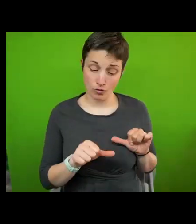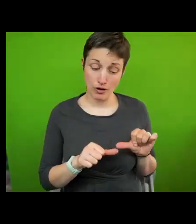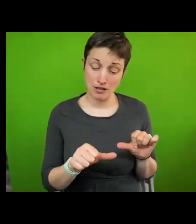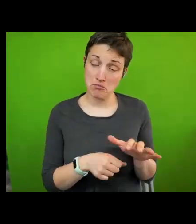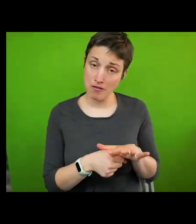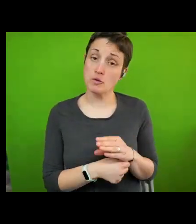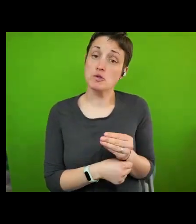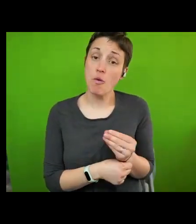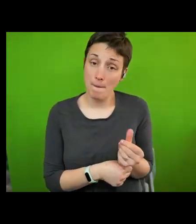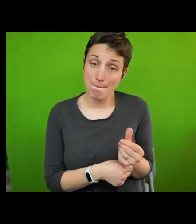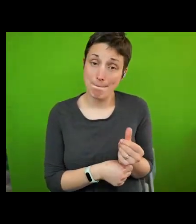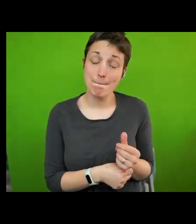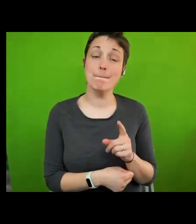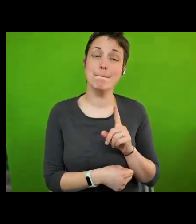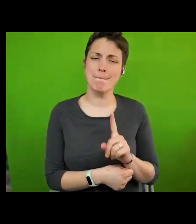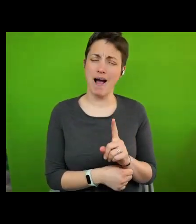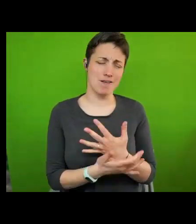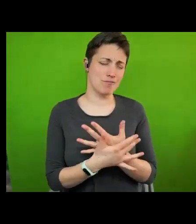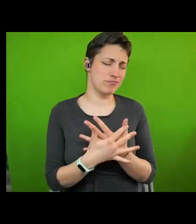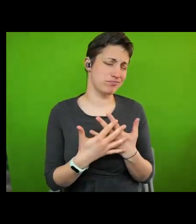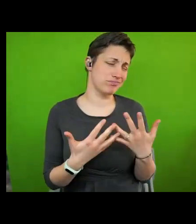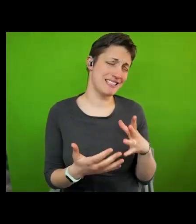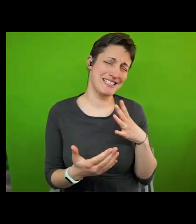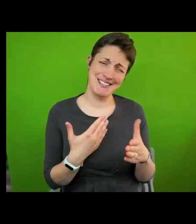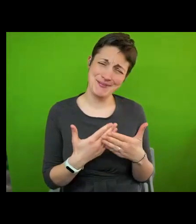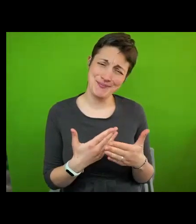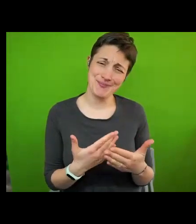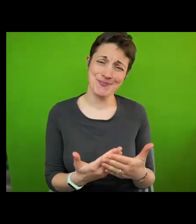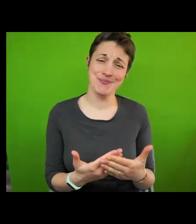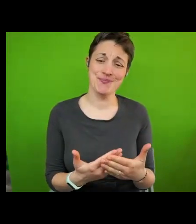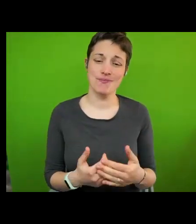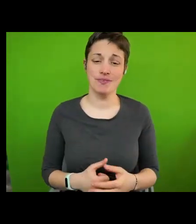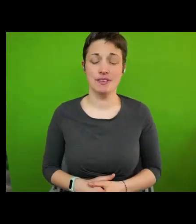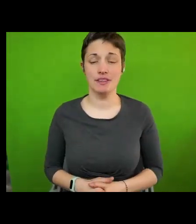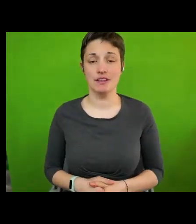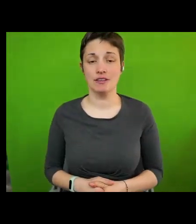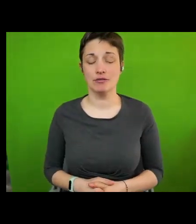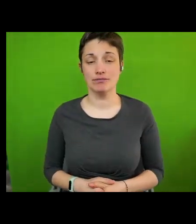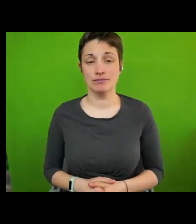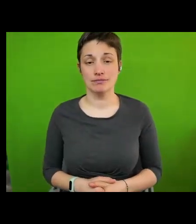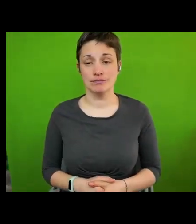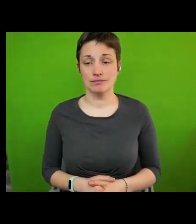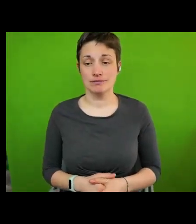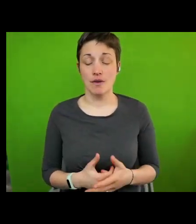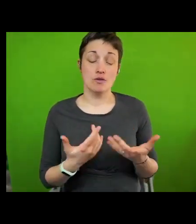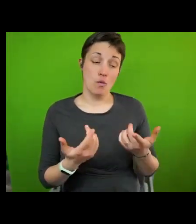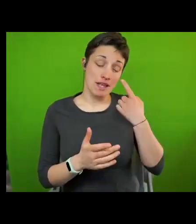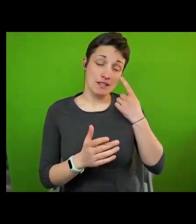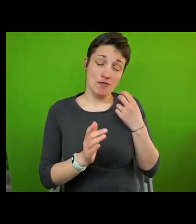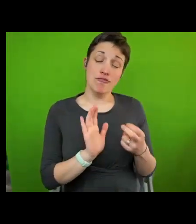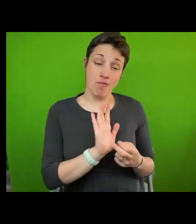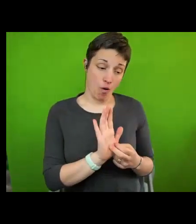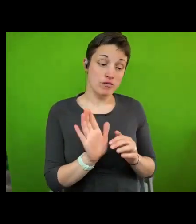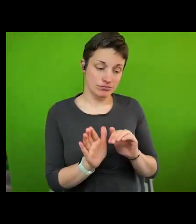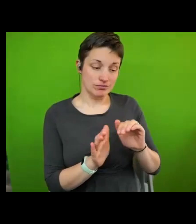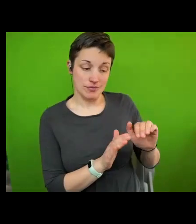areas, but much remains to be done. Against this backdrop, I would like to welcome tonight's